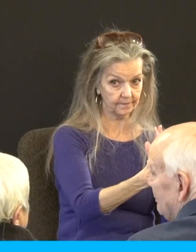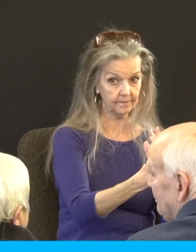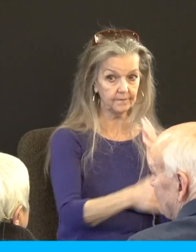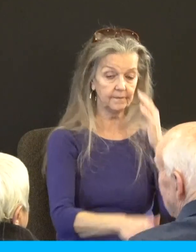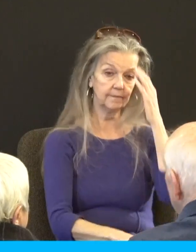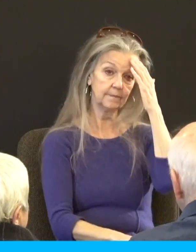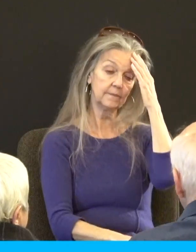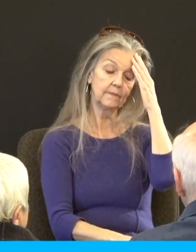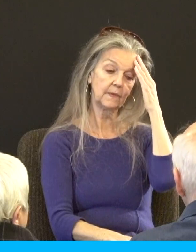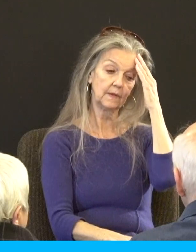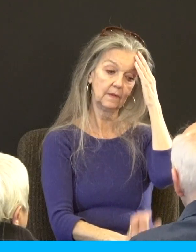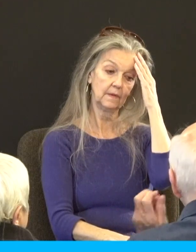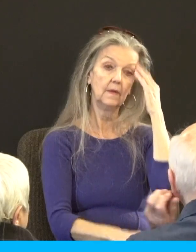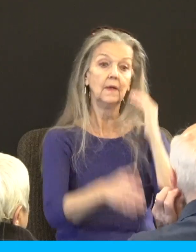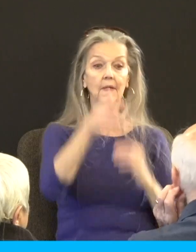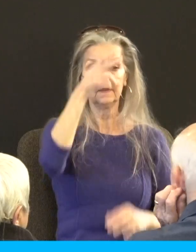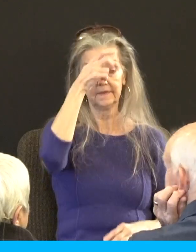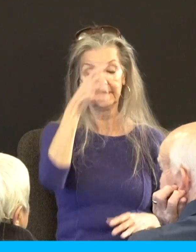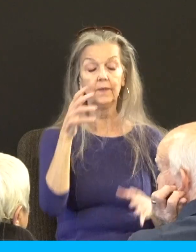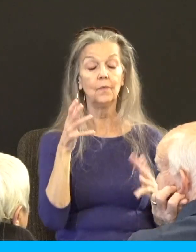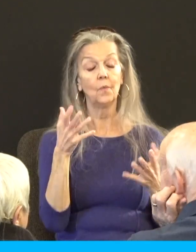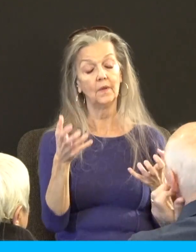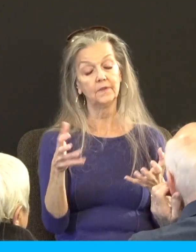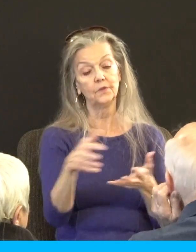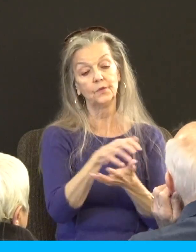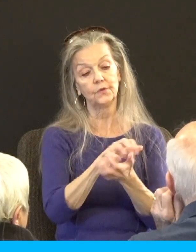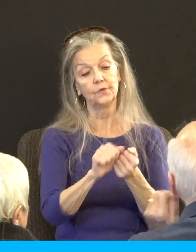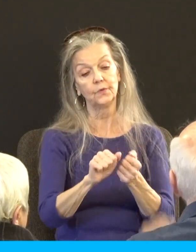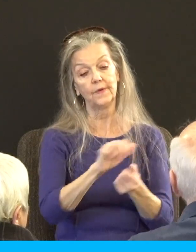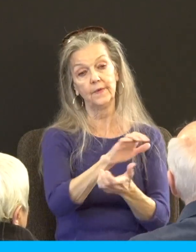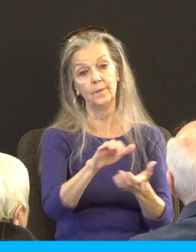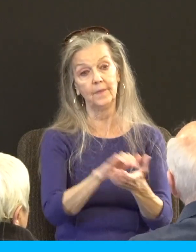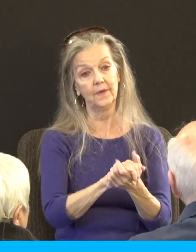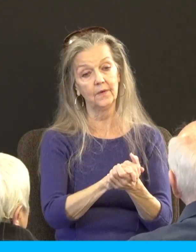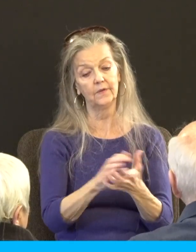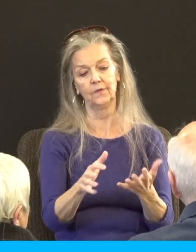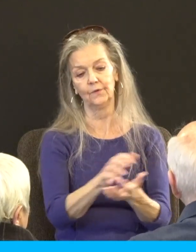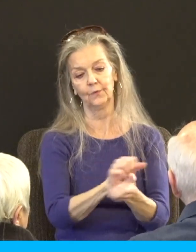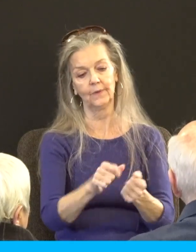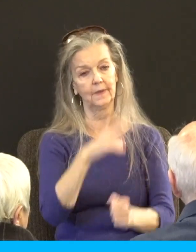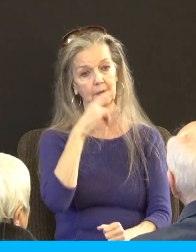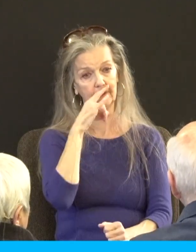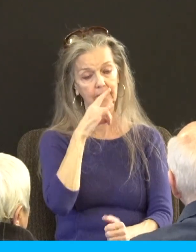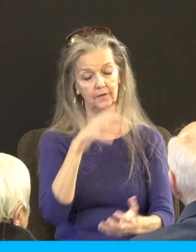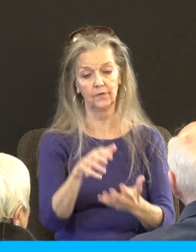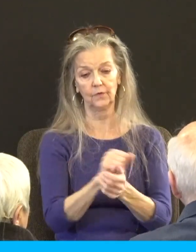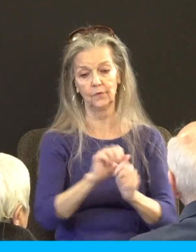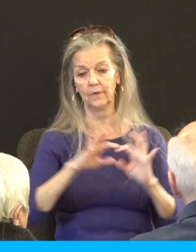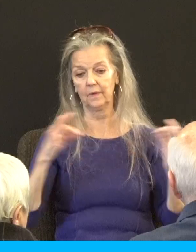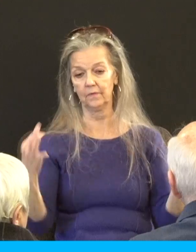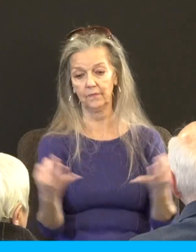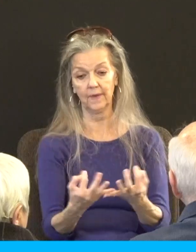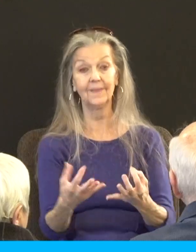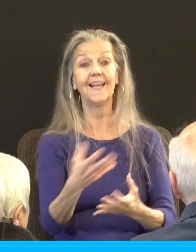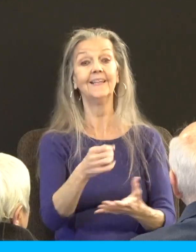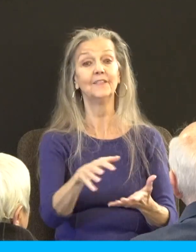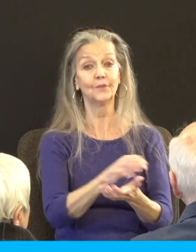he'll not only destroy a marriage kids and extended family he'll also use it to destroy a church see